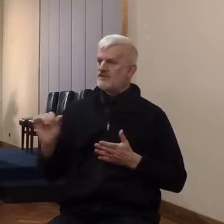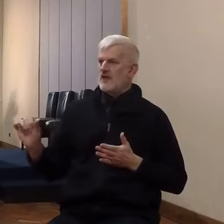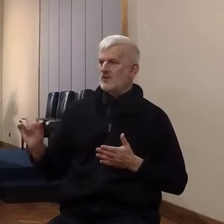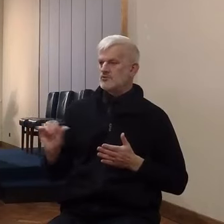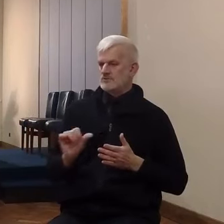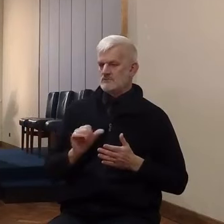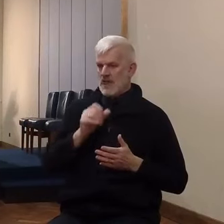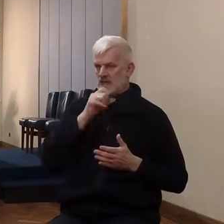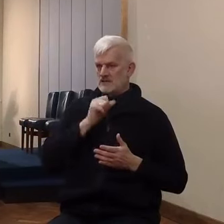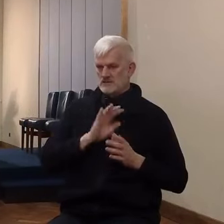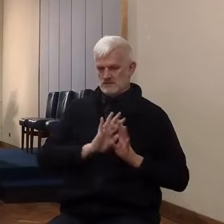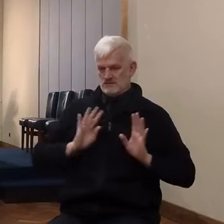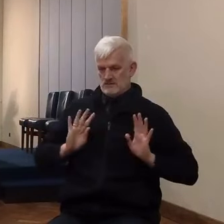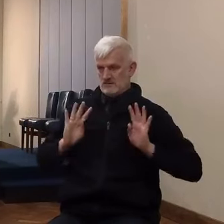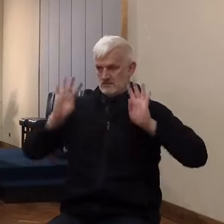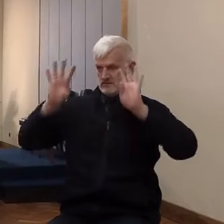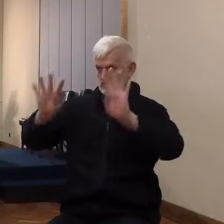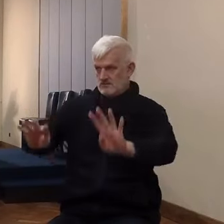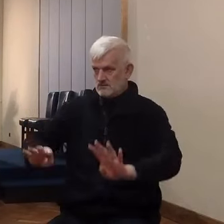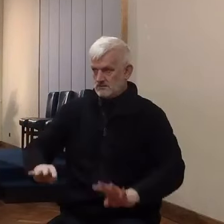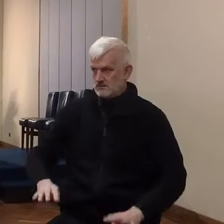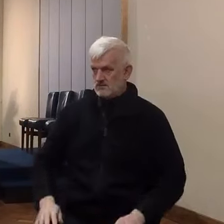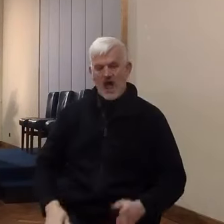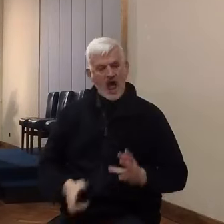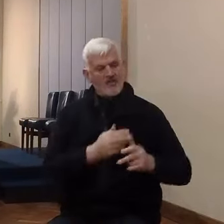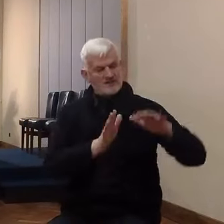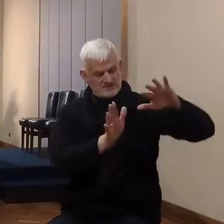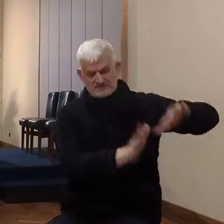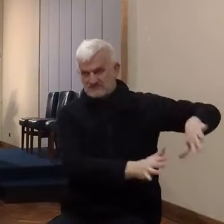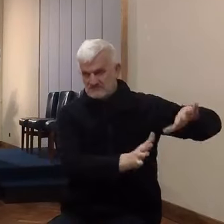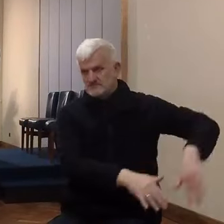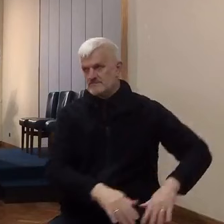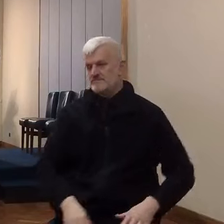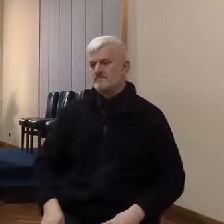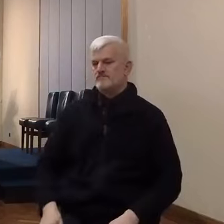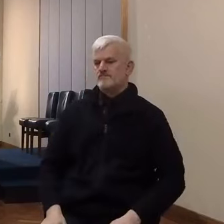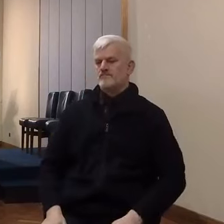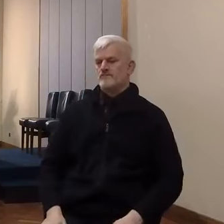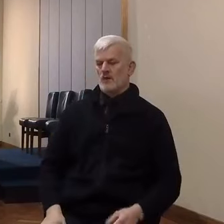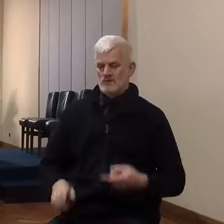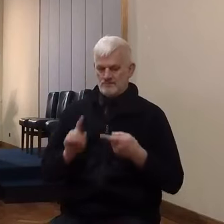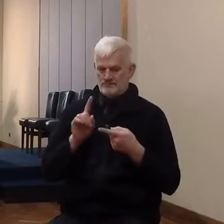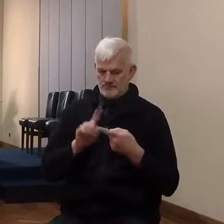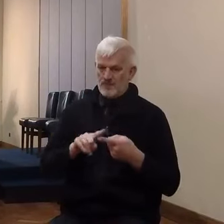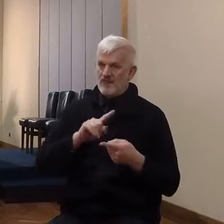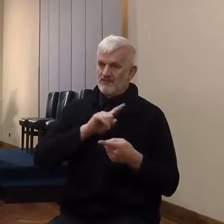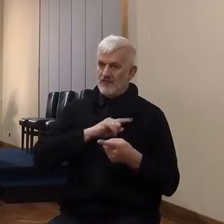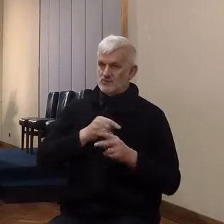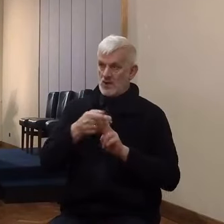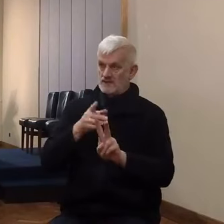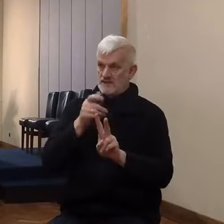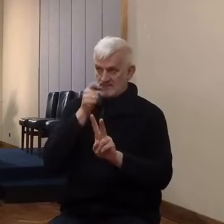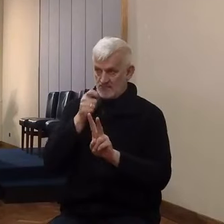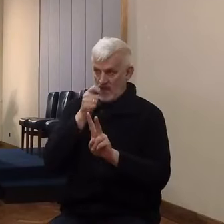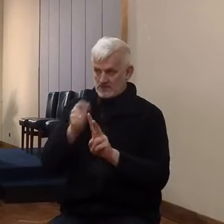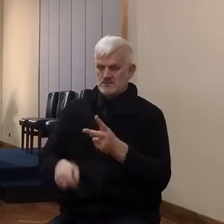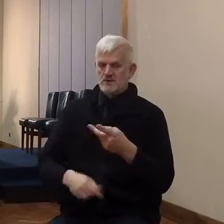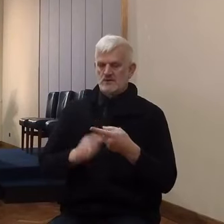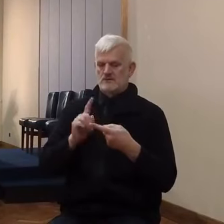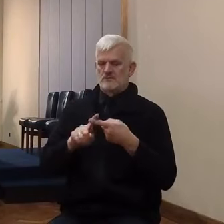God would have had another reason for the spies doing if he gave the instructions, which is highly likely,